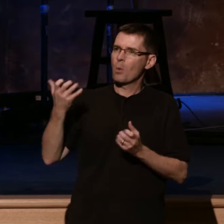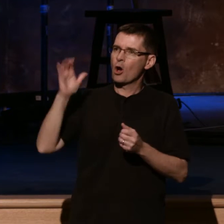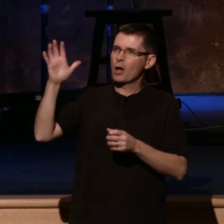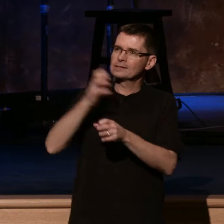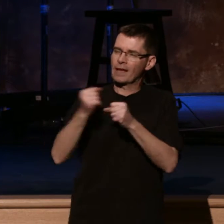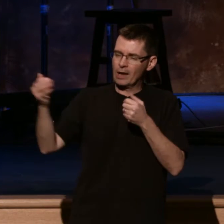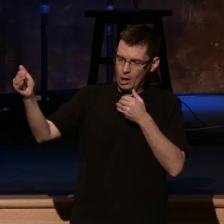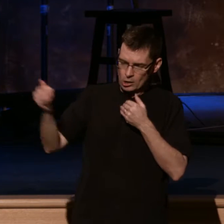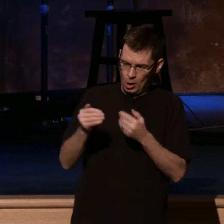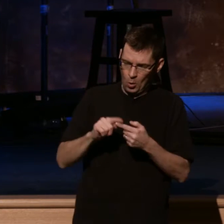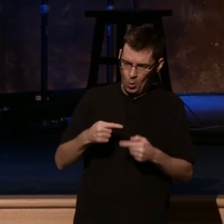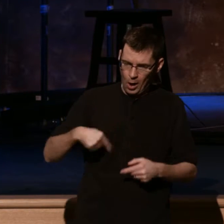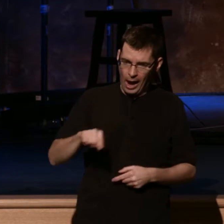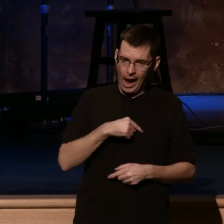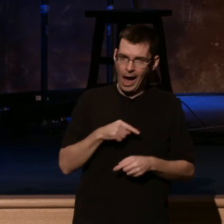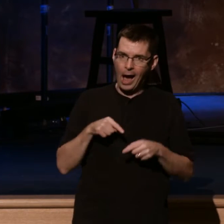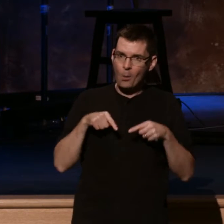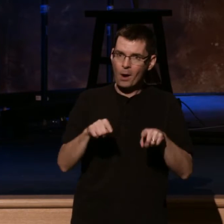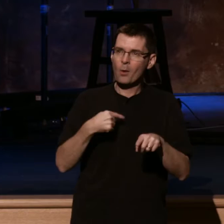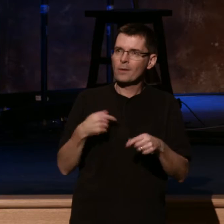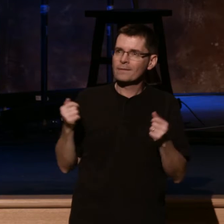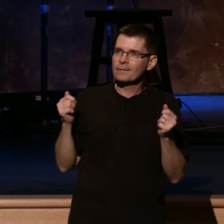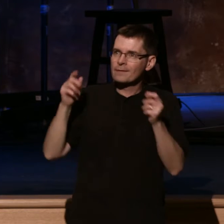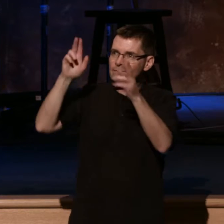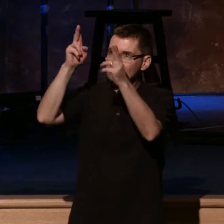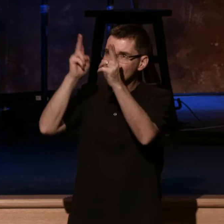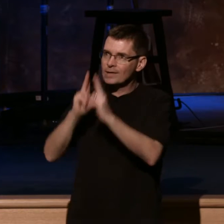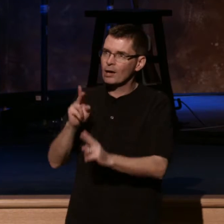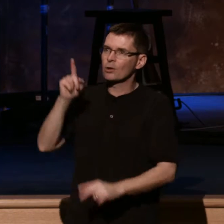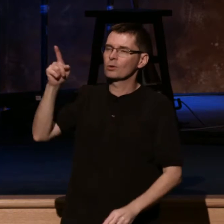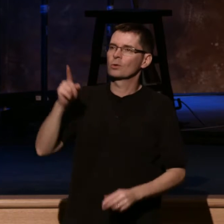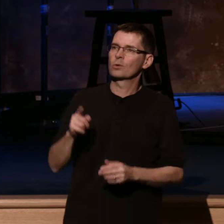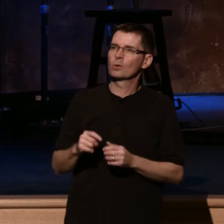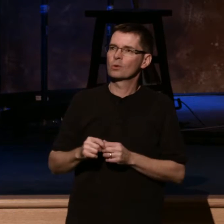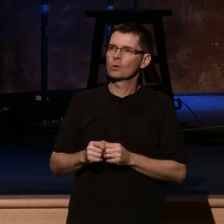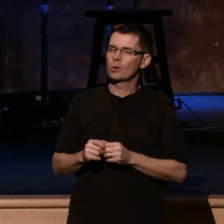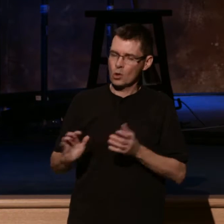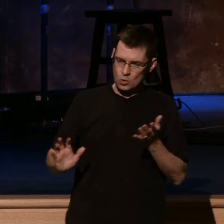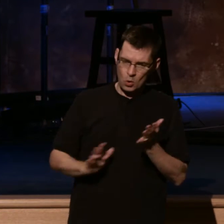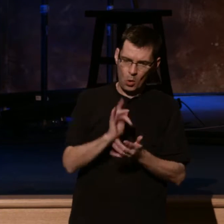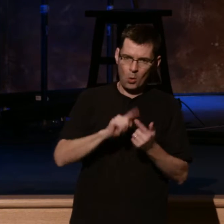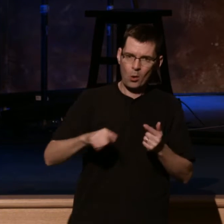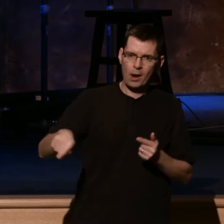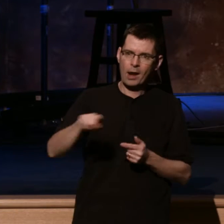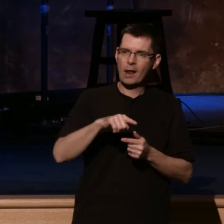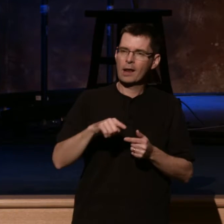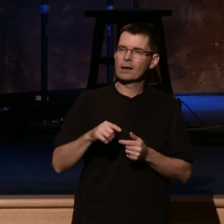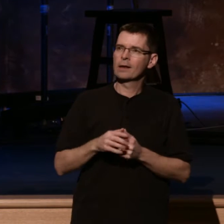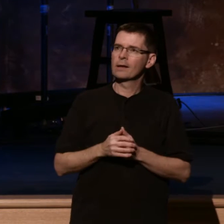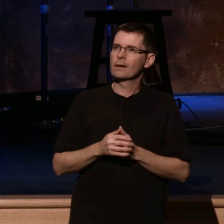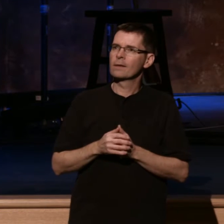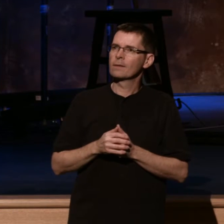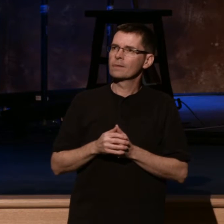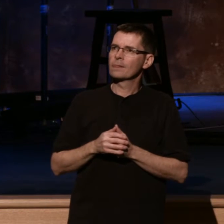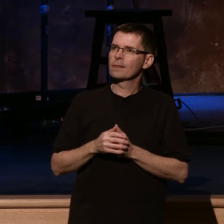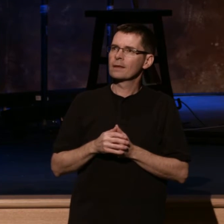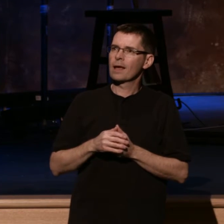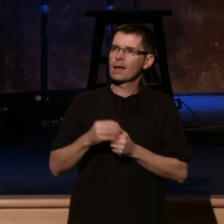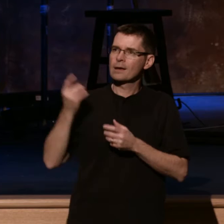dwell in our land. So, it's a revival of life, of love, of God's saving power, of peace. The things that only he can do.